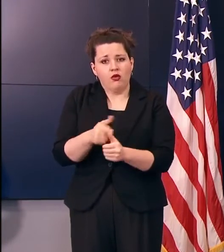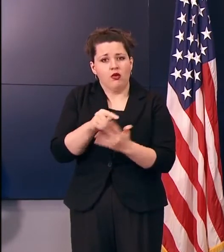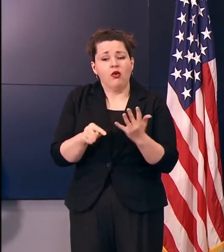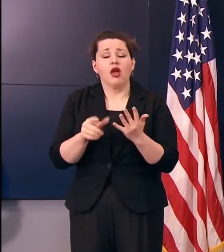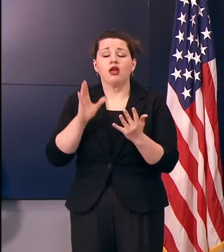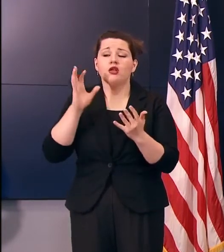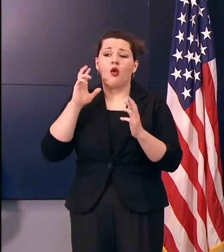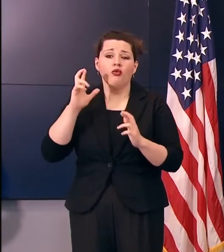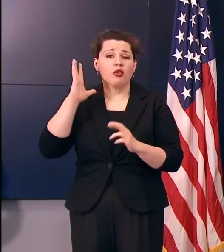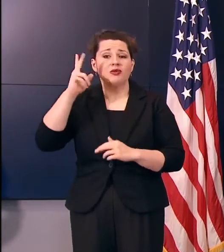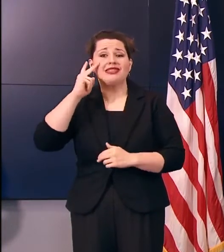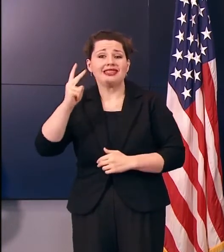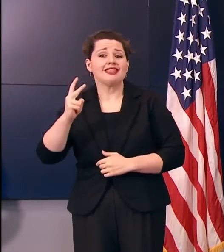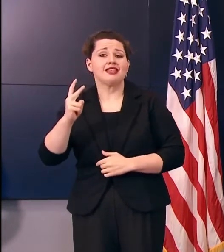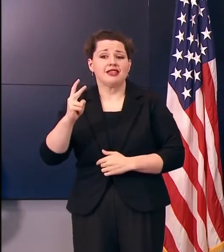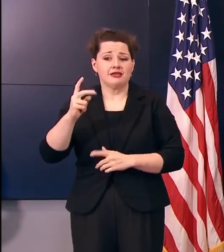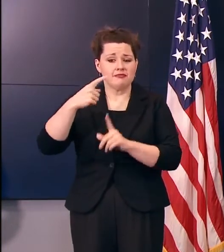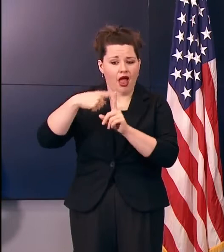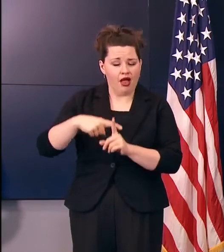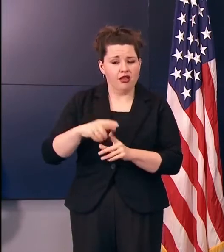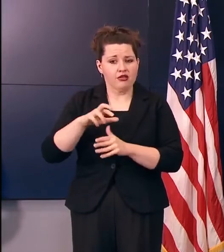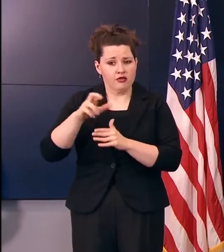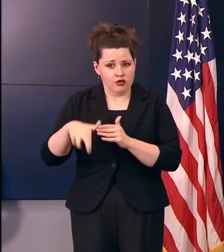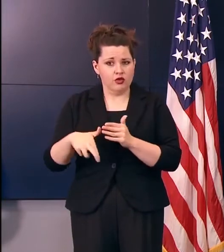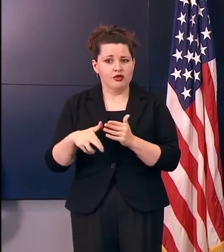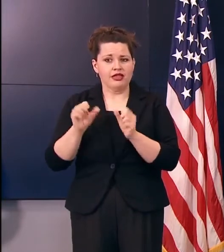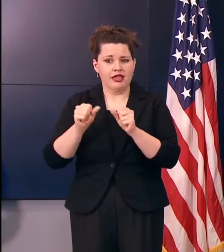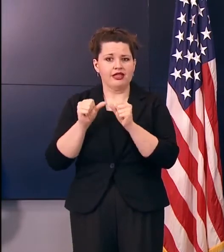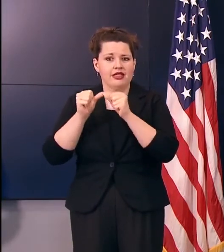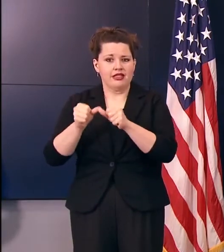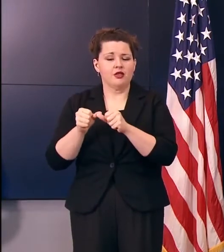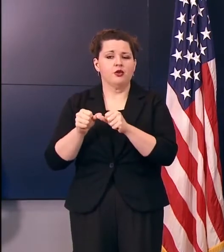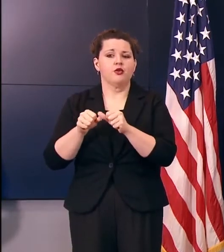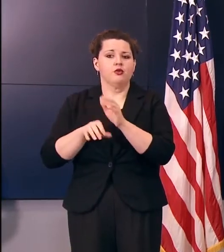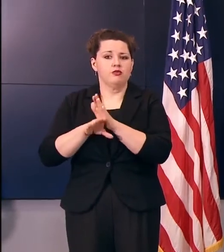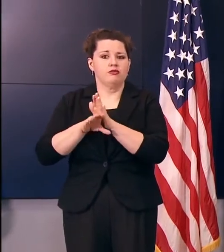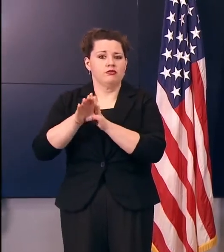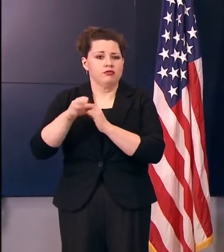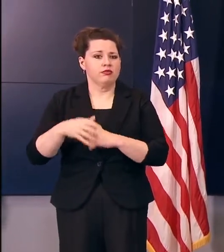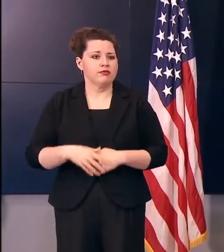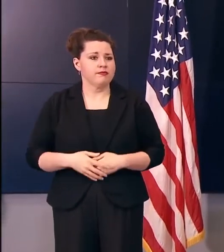hopefully, positive signs of that. And we'll be able to continue to build on what we're already doing.